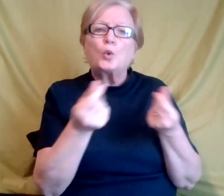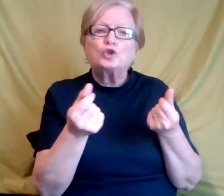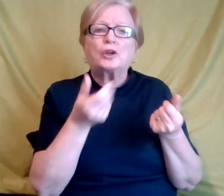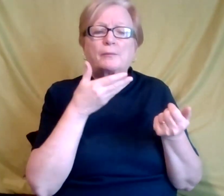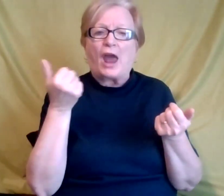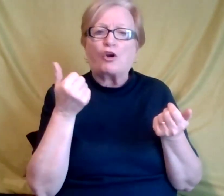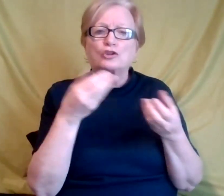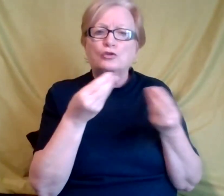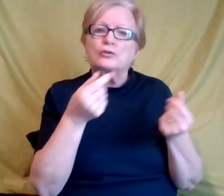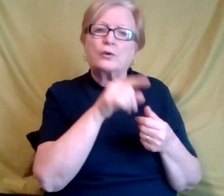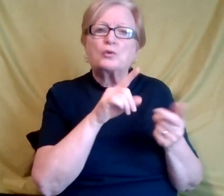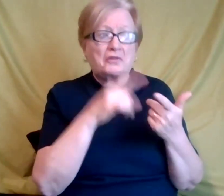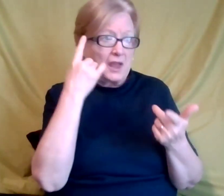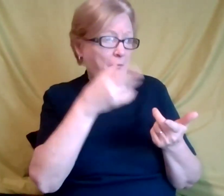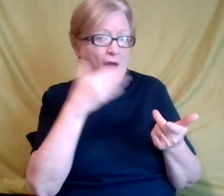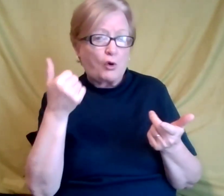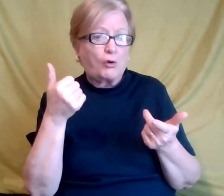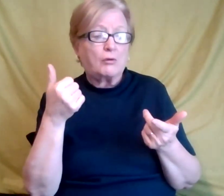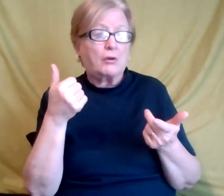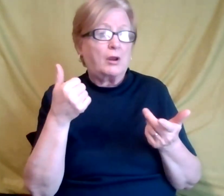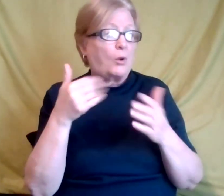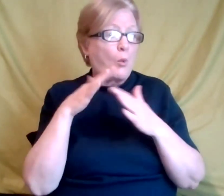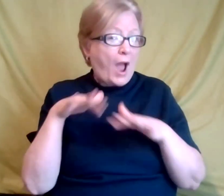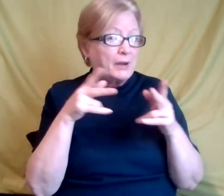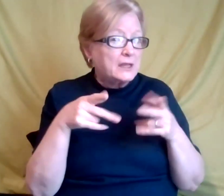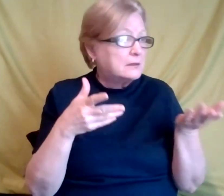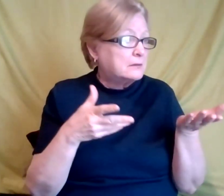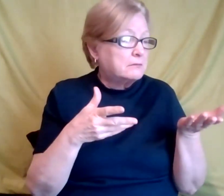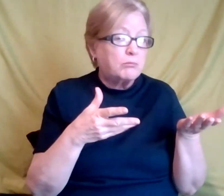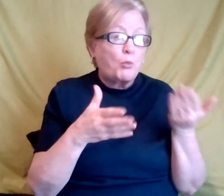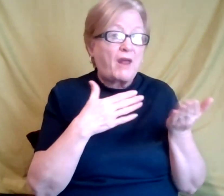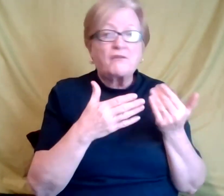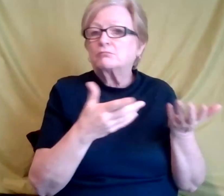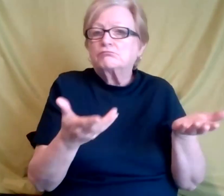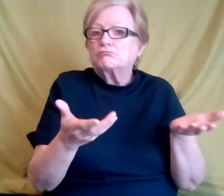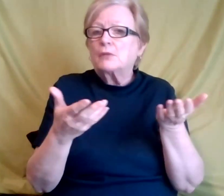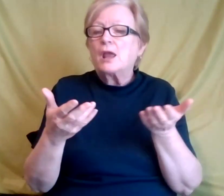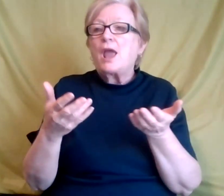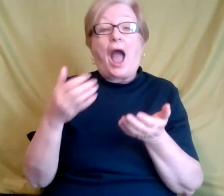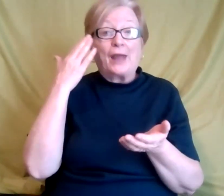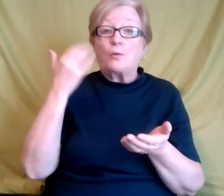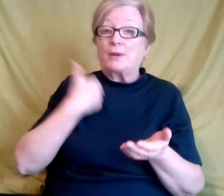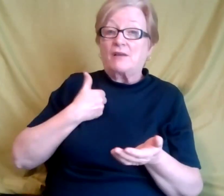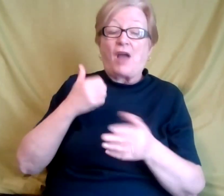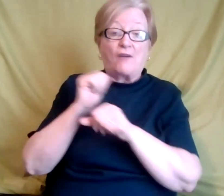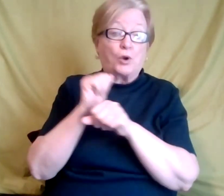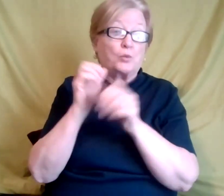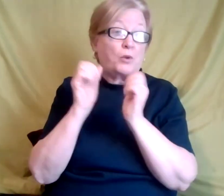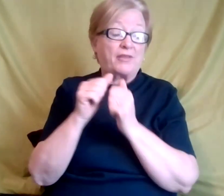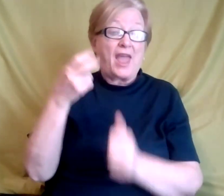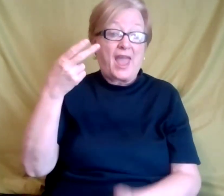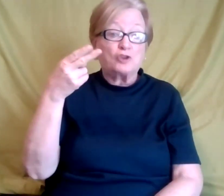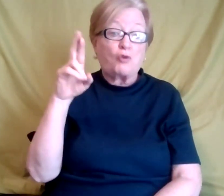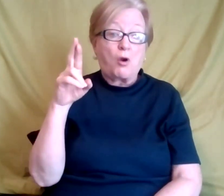you know, again, I've also worked in HR, so I, I know what it's like to work in HR and when working with HR and